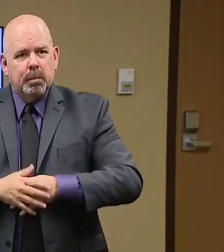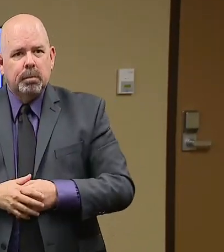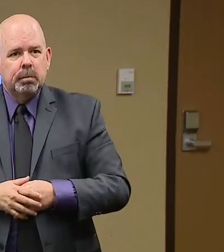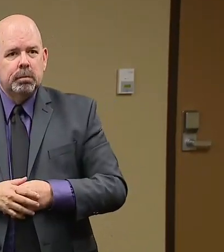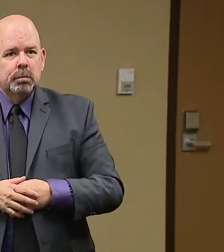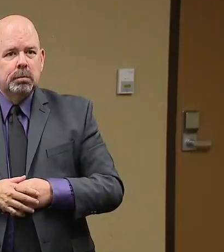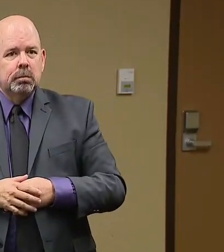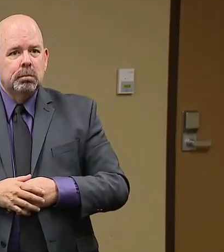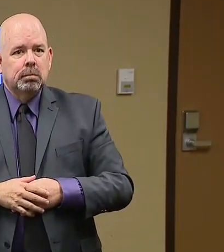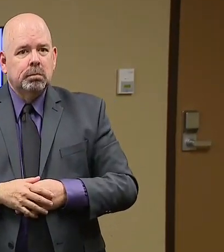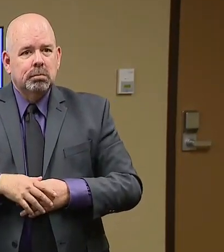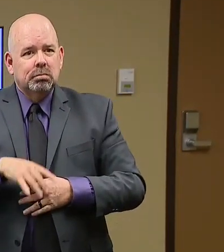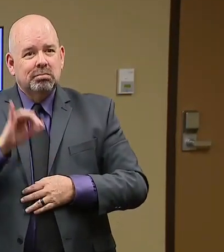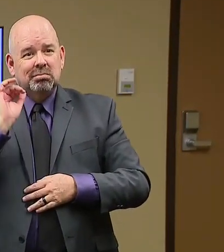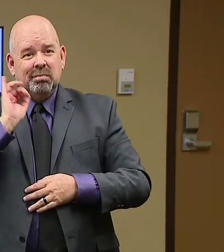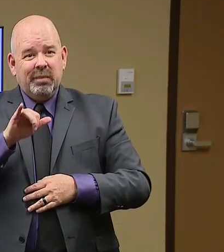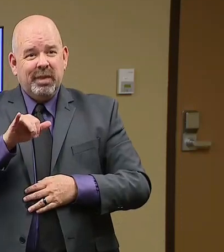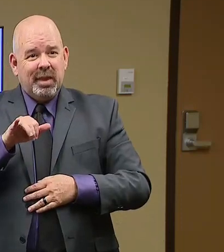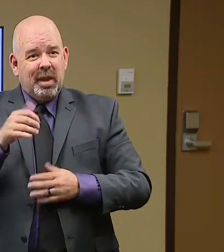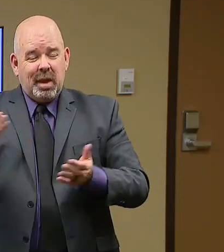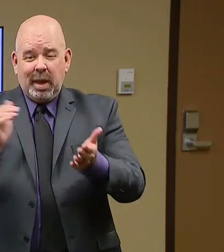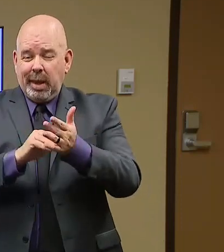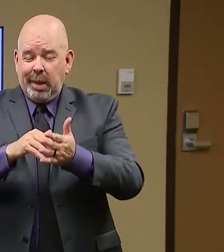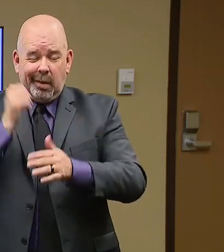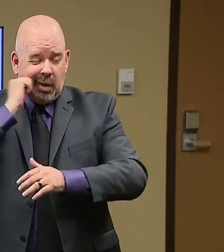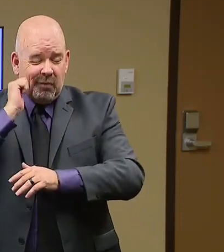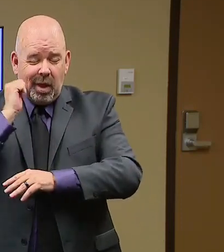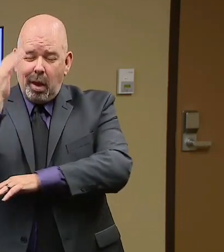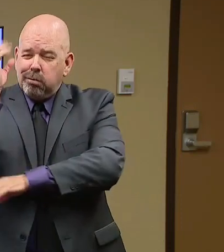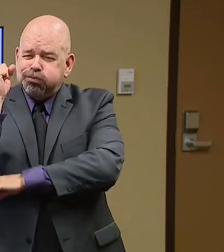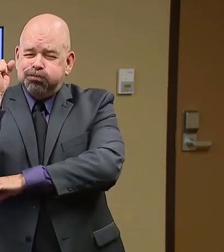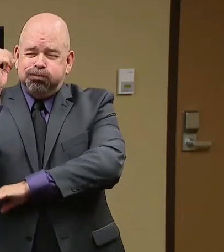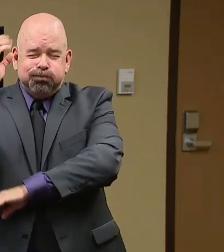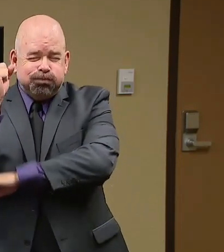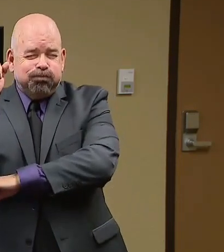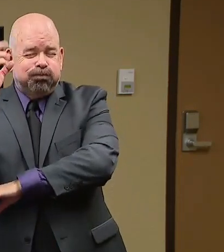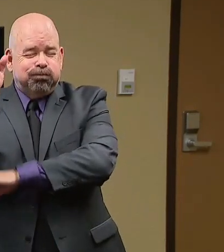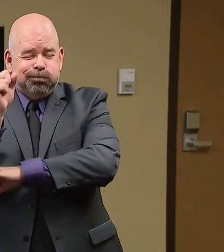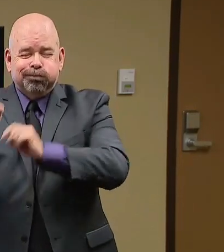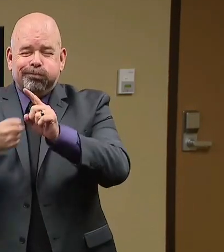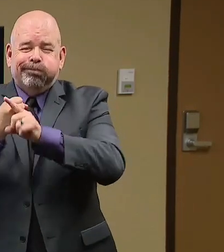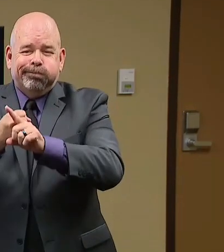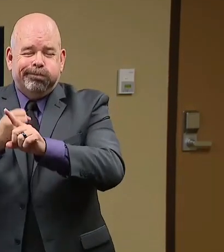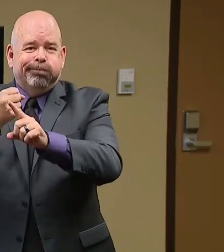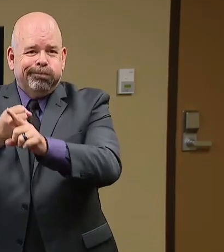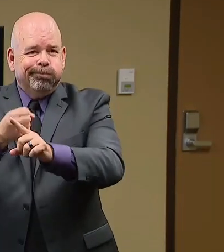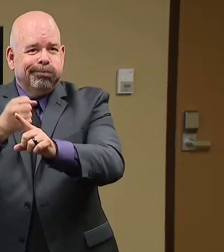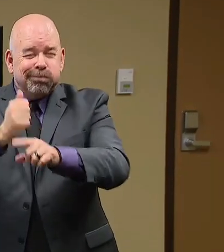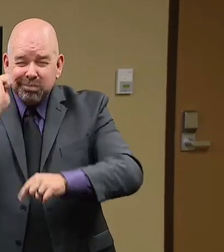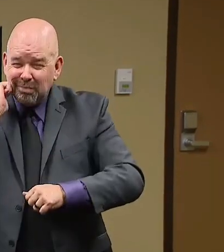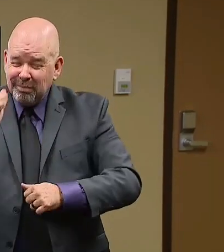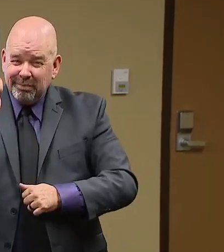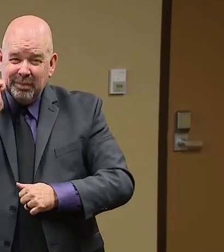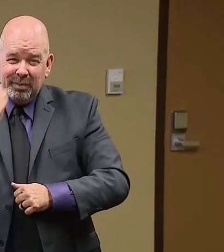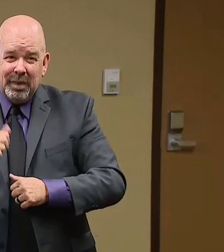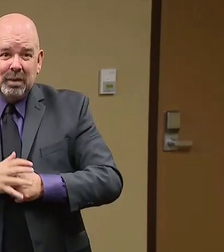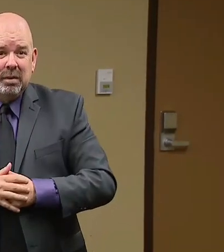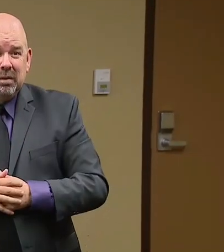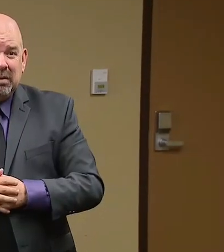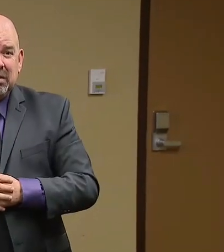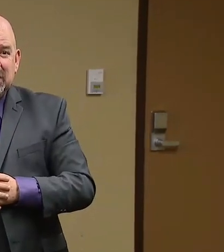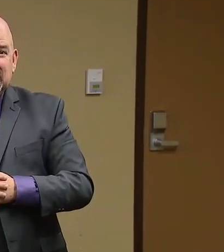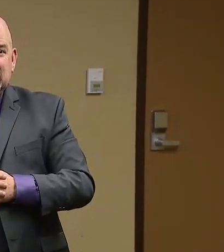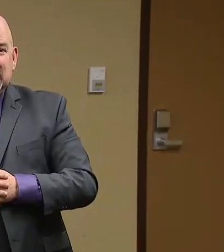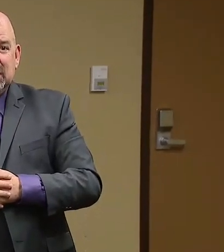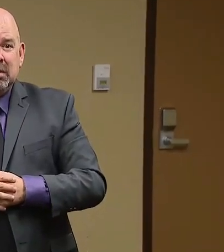numbers throughout the region in terms of our total hospitalizations. And as we've had some calls with some of the hospital administrators, again,